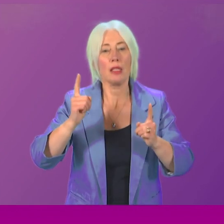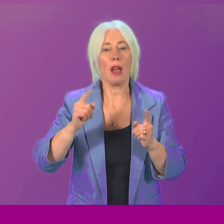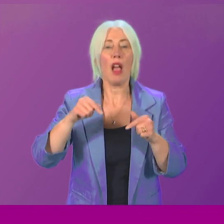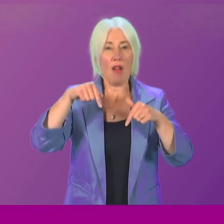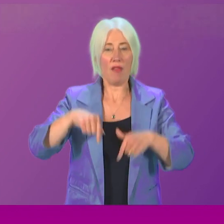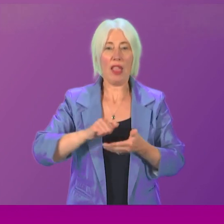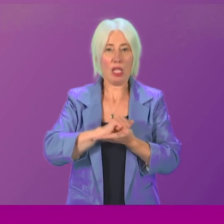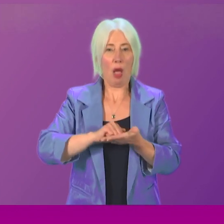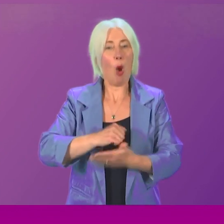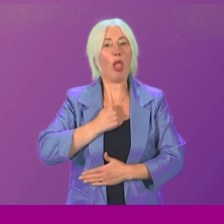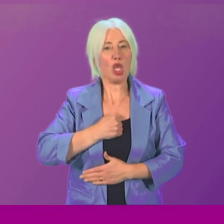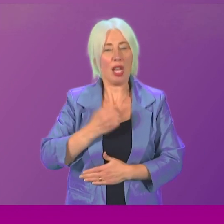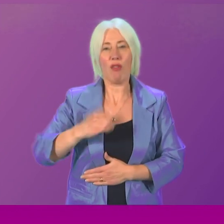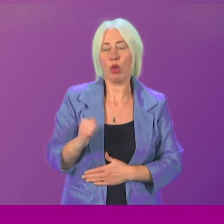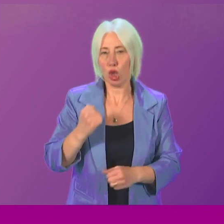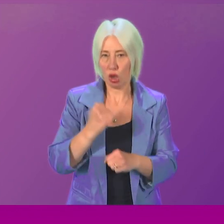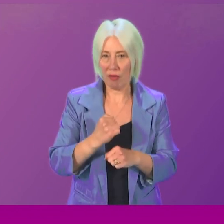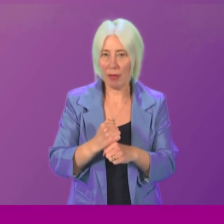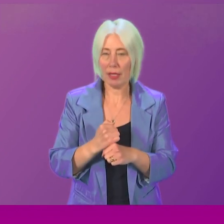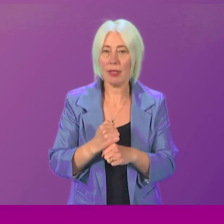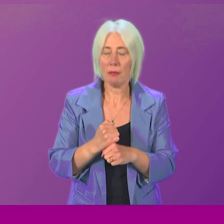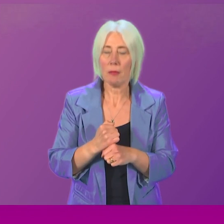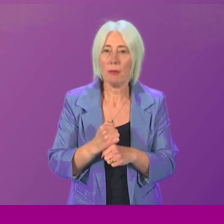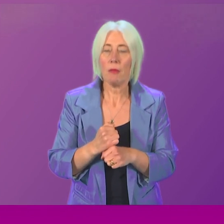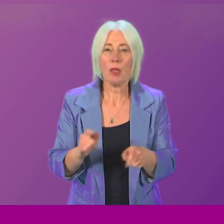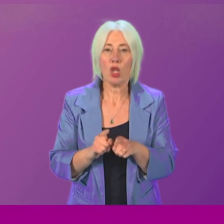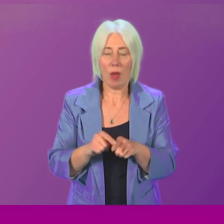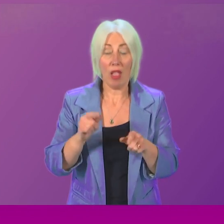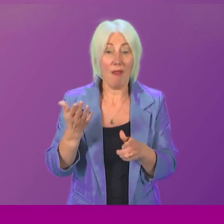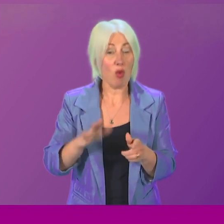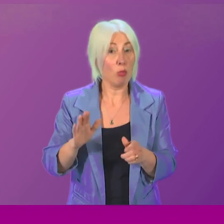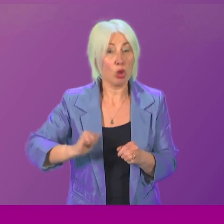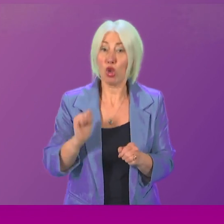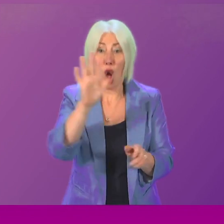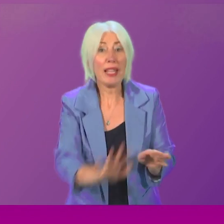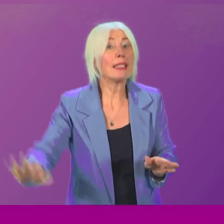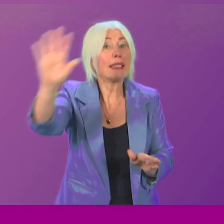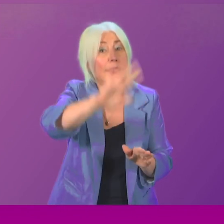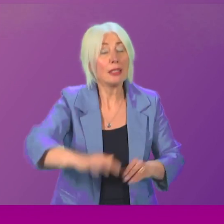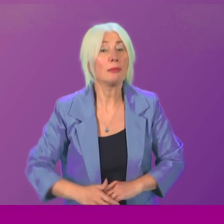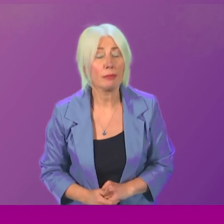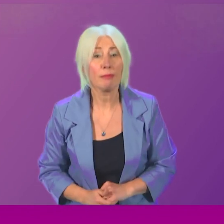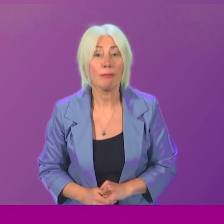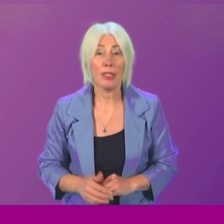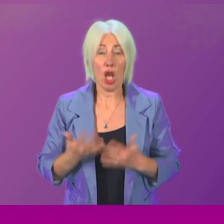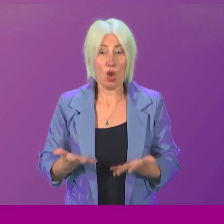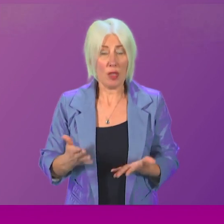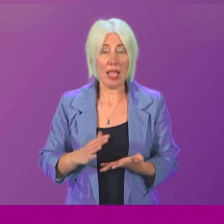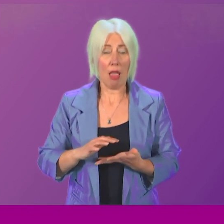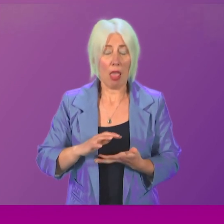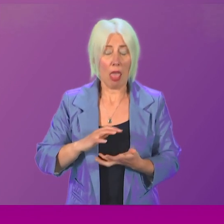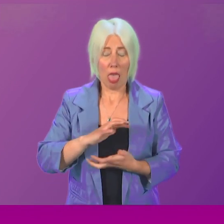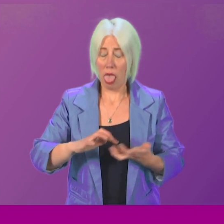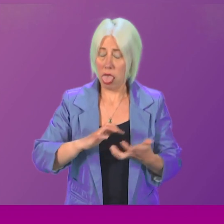apology on behalf of the Scottish Government and, indeed, on behalf of Scotland. This is a day of mixed emotions.